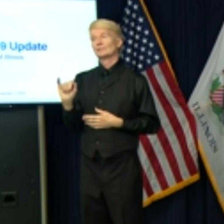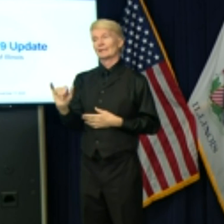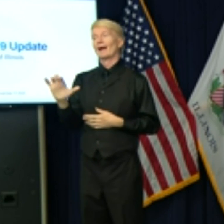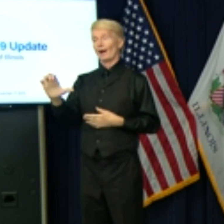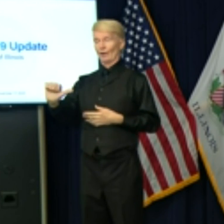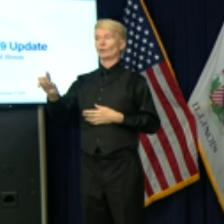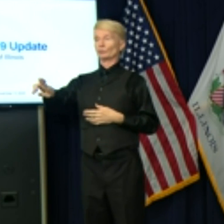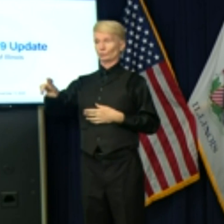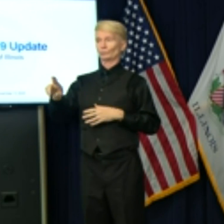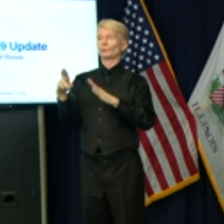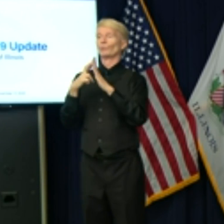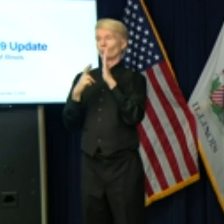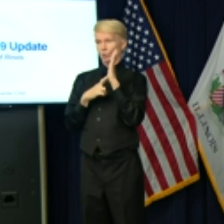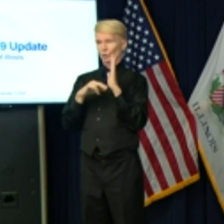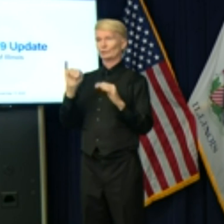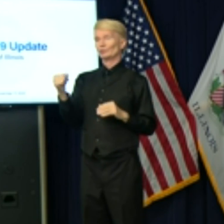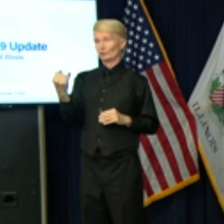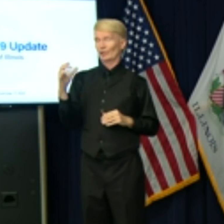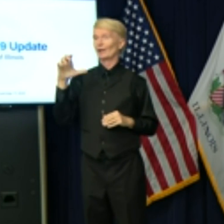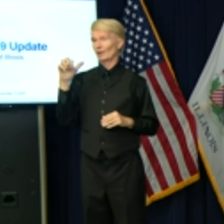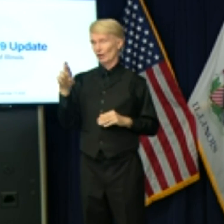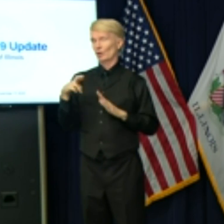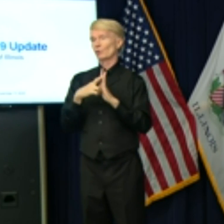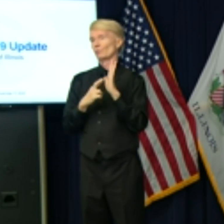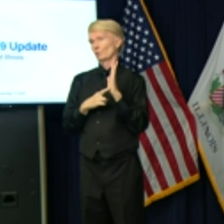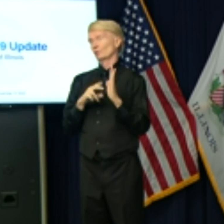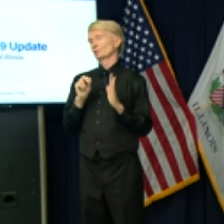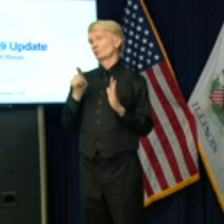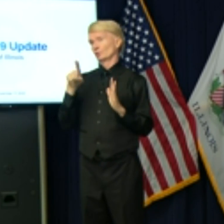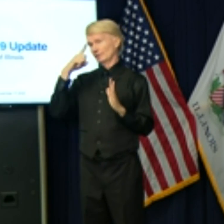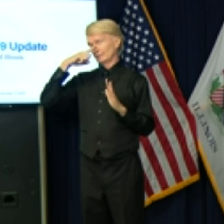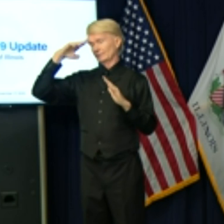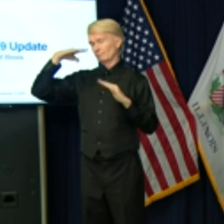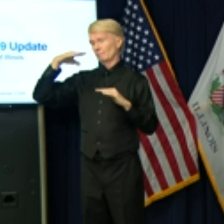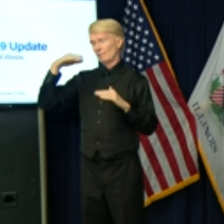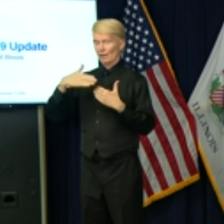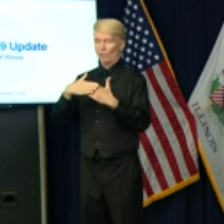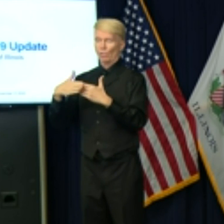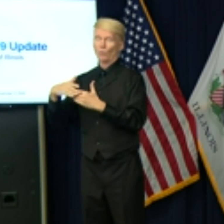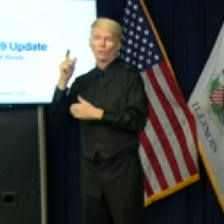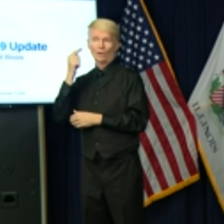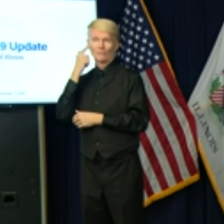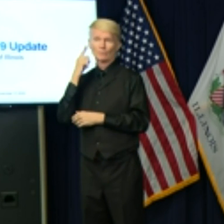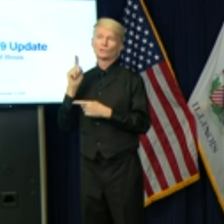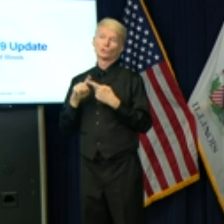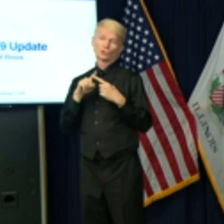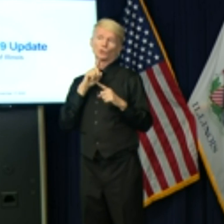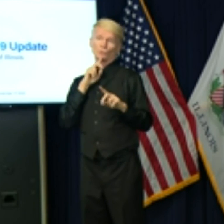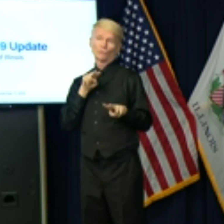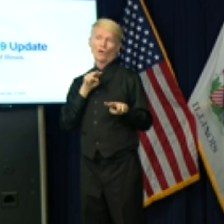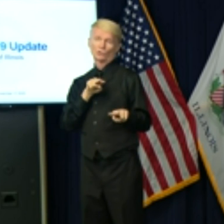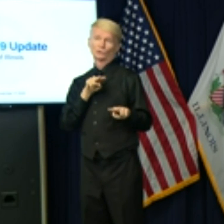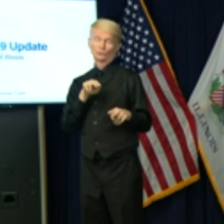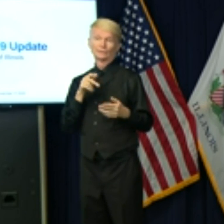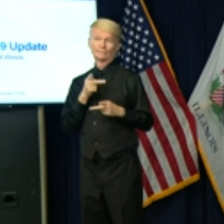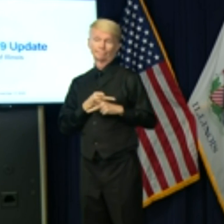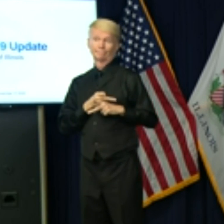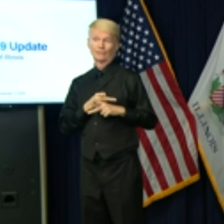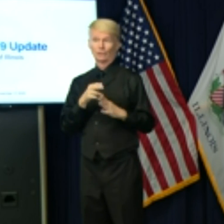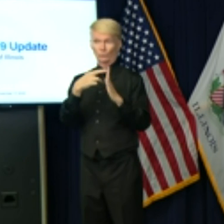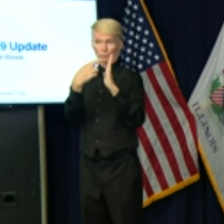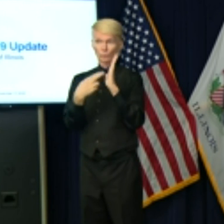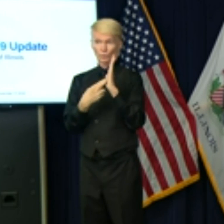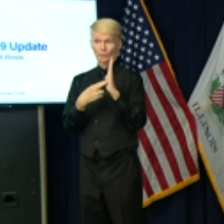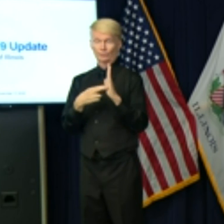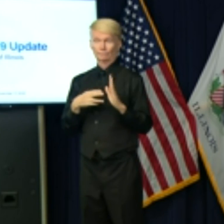businesses who defy IDPH guidance. Do you expect local governments to issue fines to enforce these new rules? Yes, they should. It is